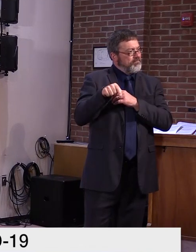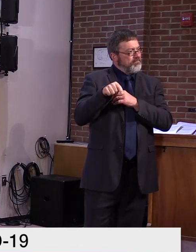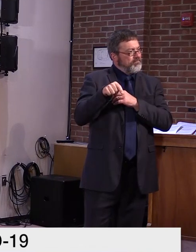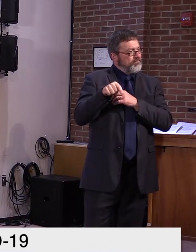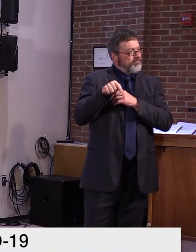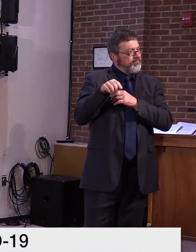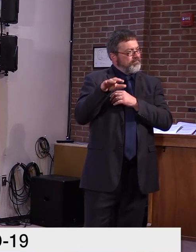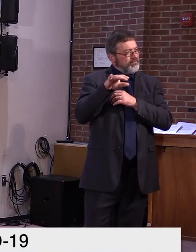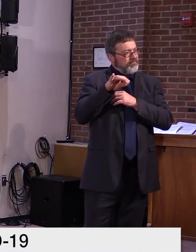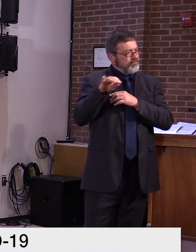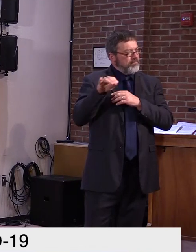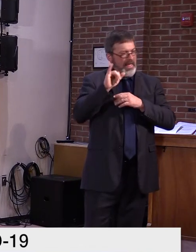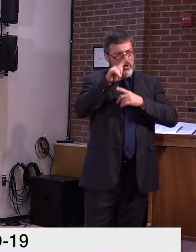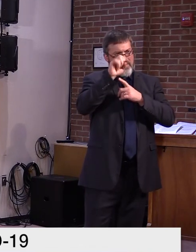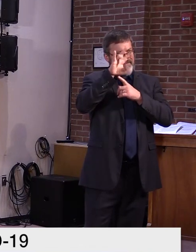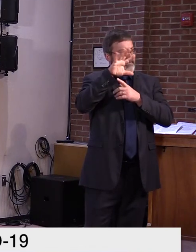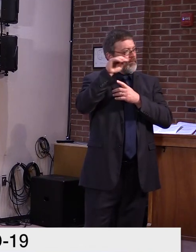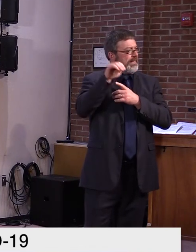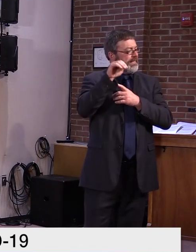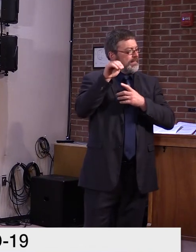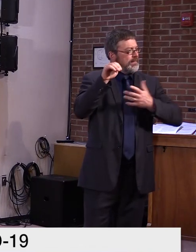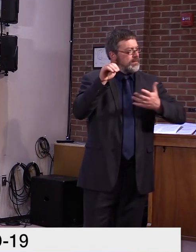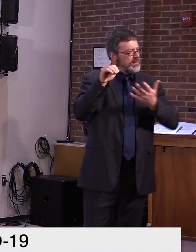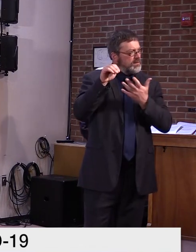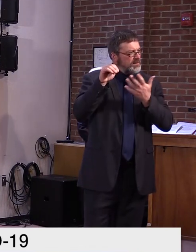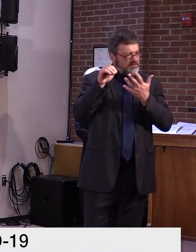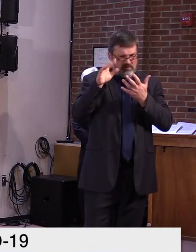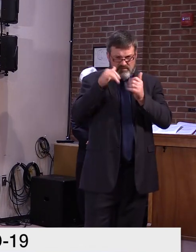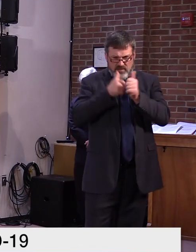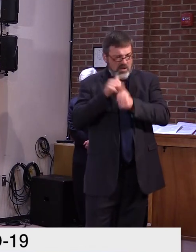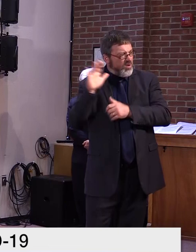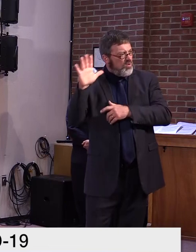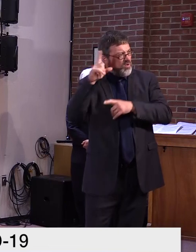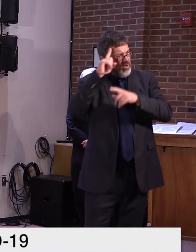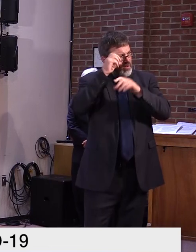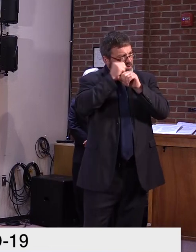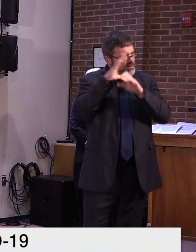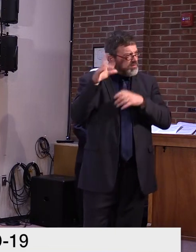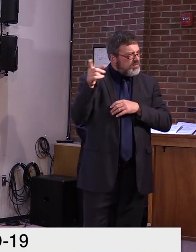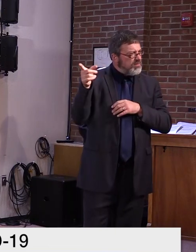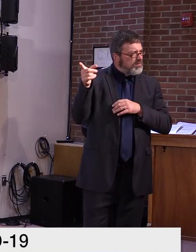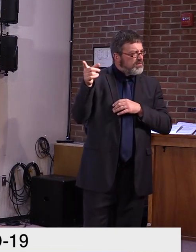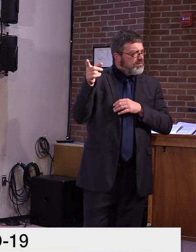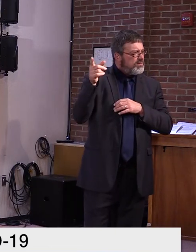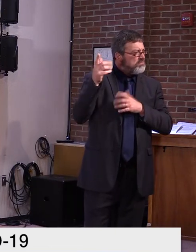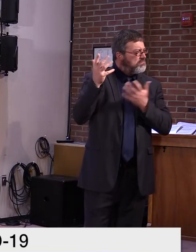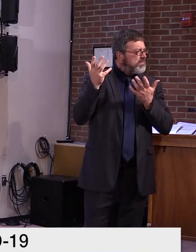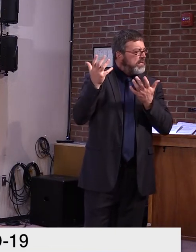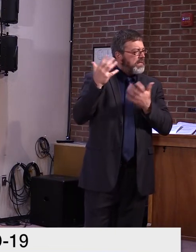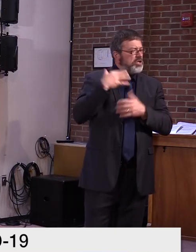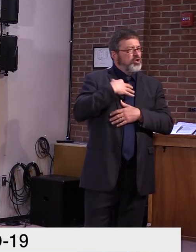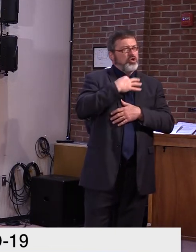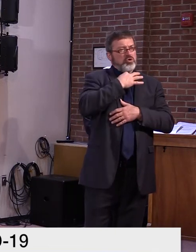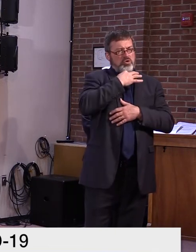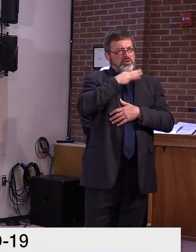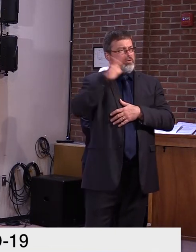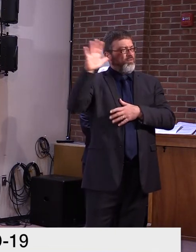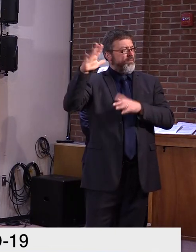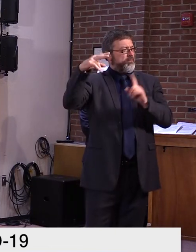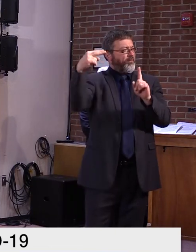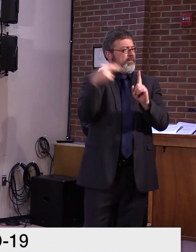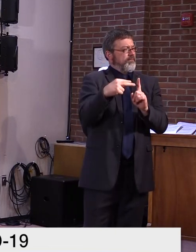some stricter requirements on that, but I just wanted to get your, your opinion of that piece of the economic recovery.